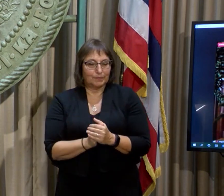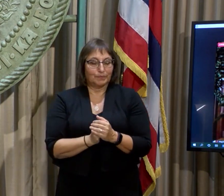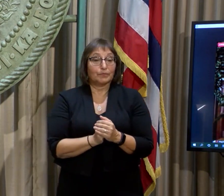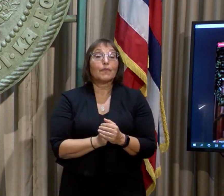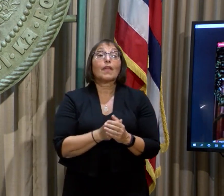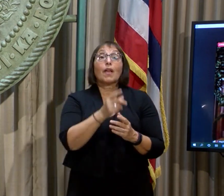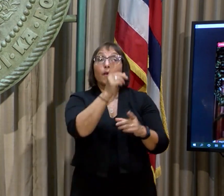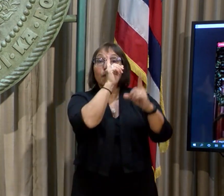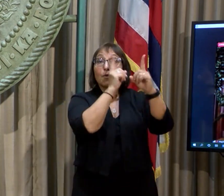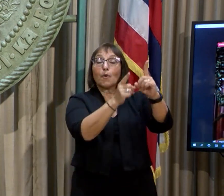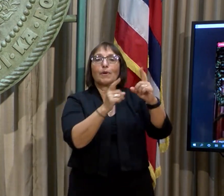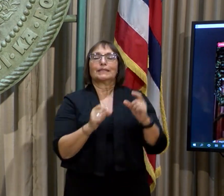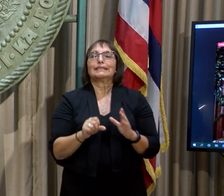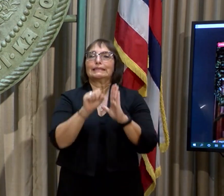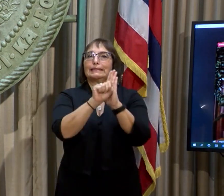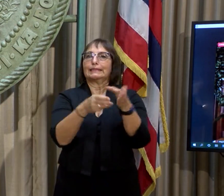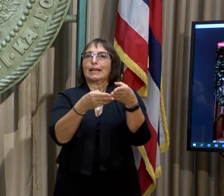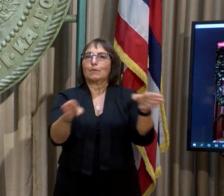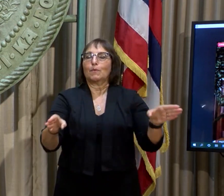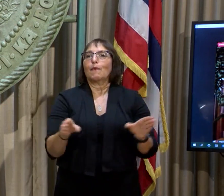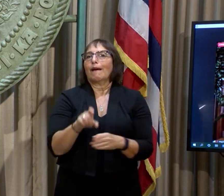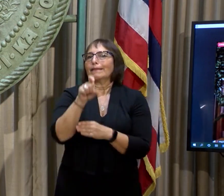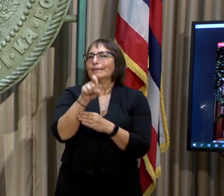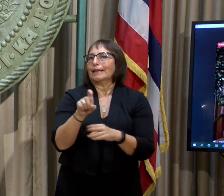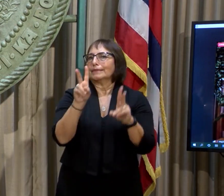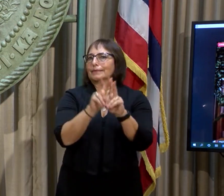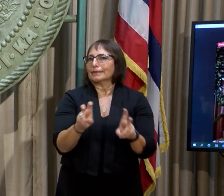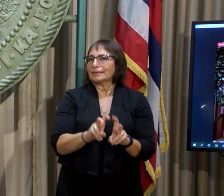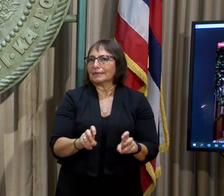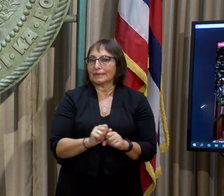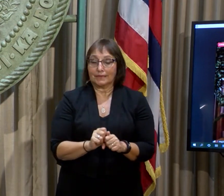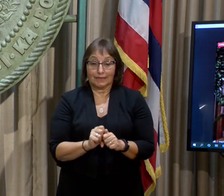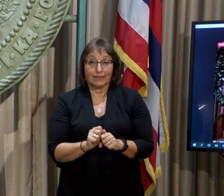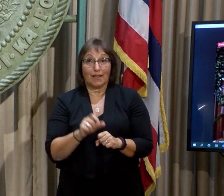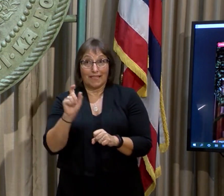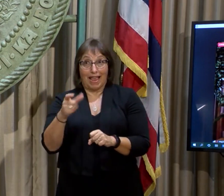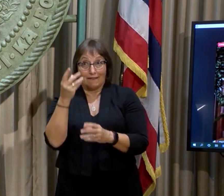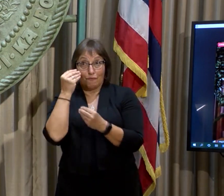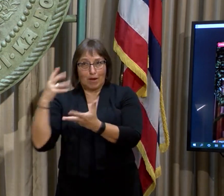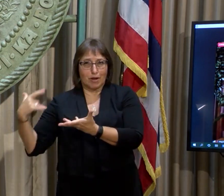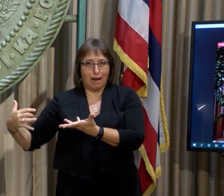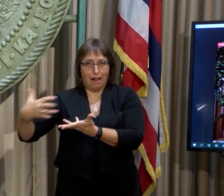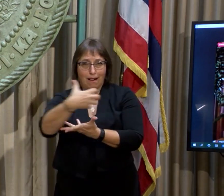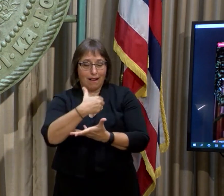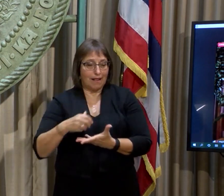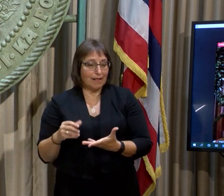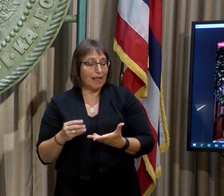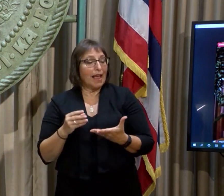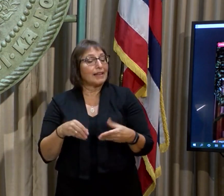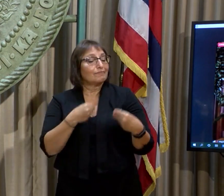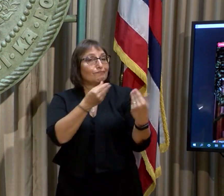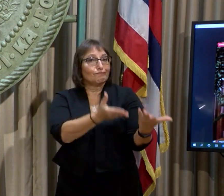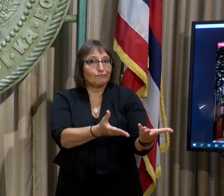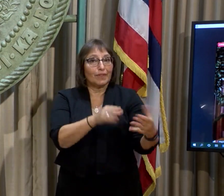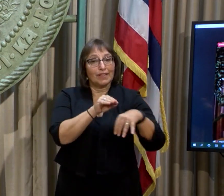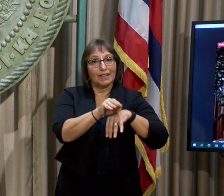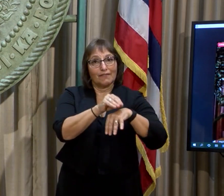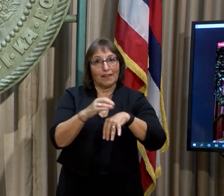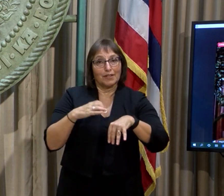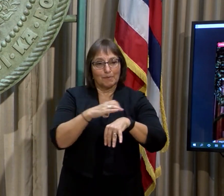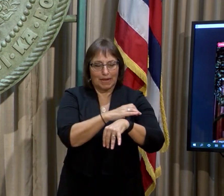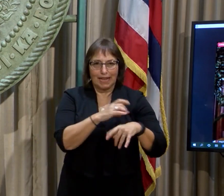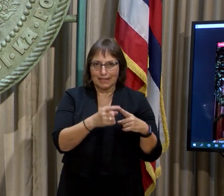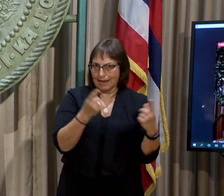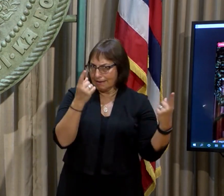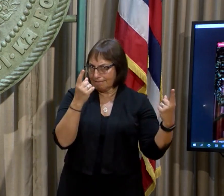needs assessment. This will help the advisory committee to shape future activities and direct funding to